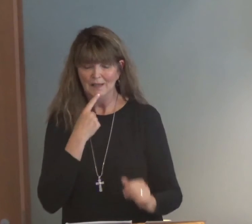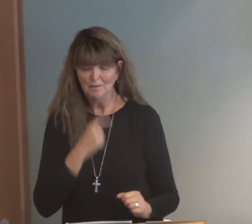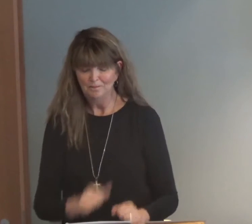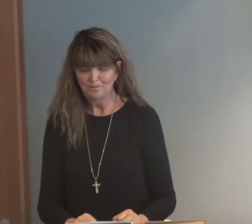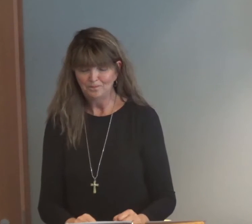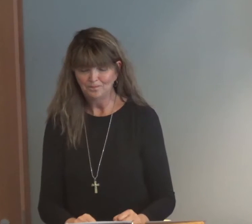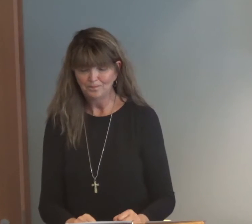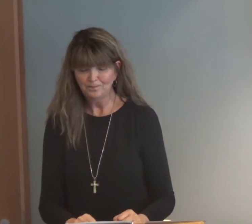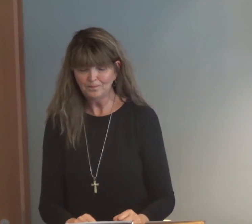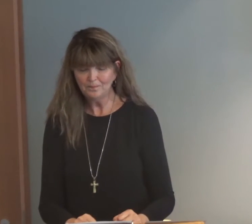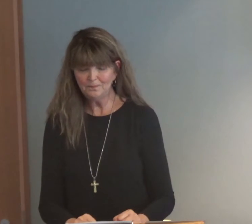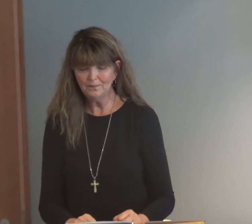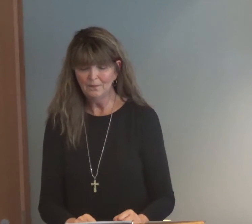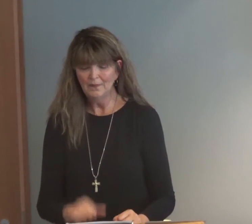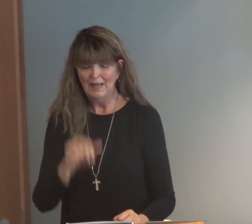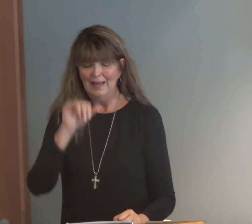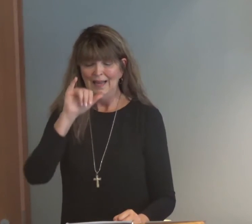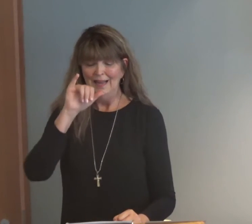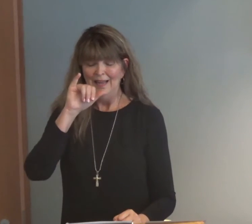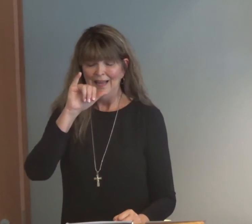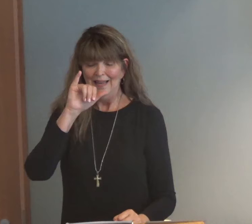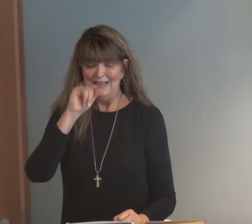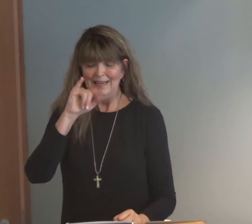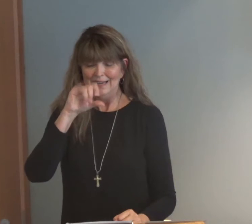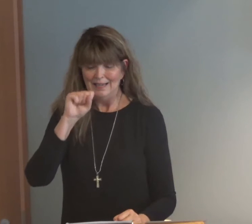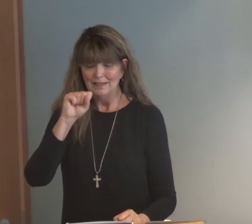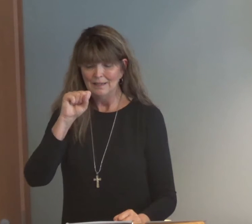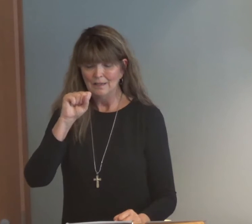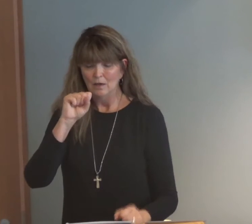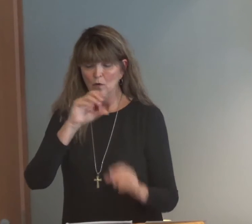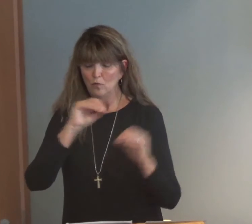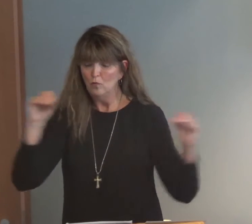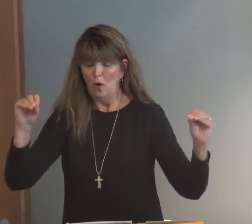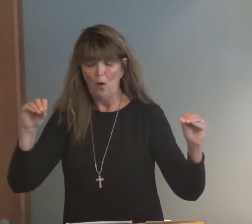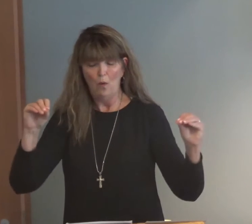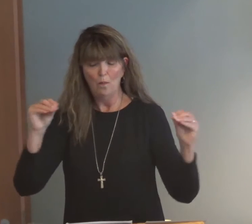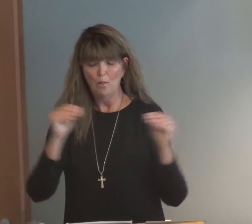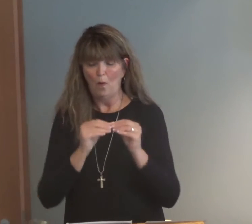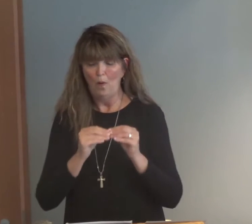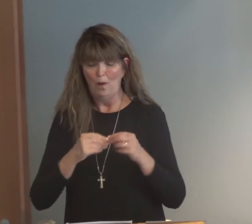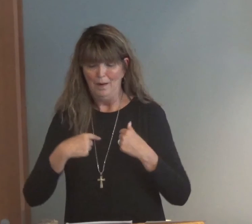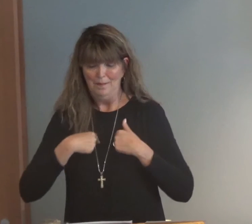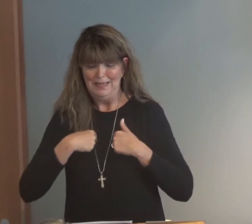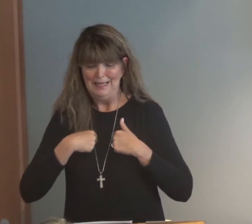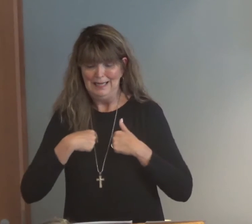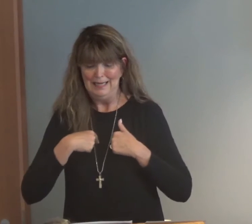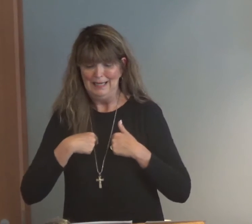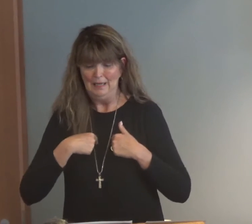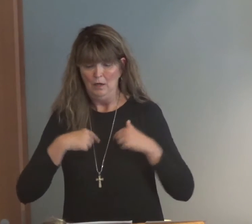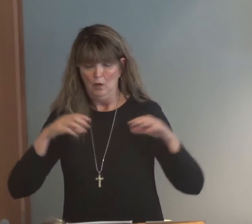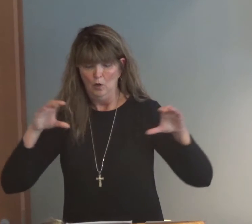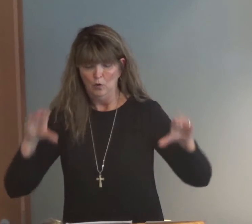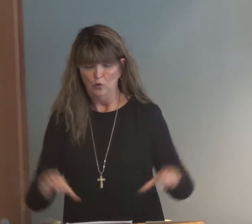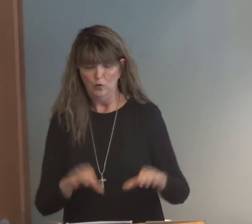So in verse 17, he goes on to say, it is no more myself